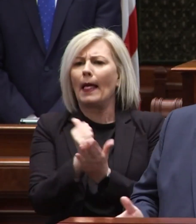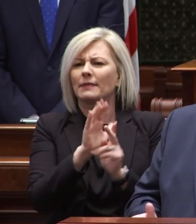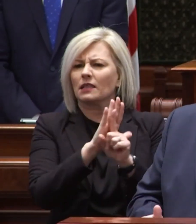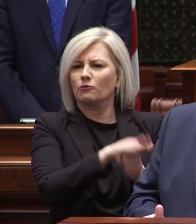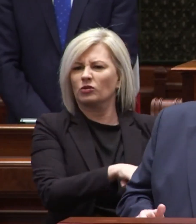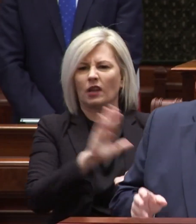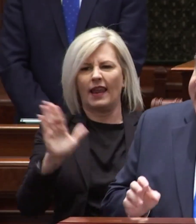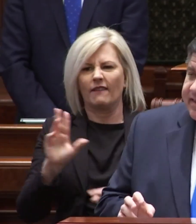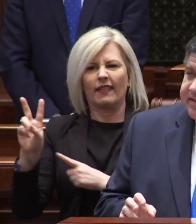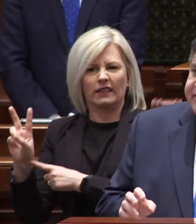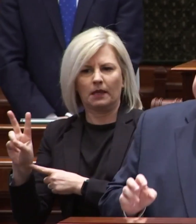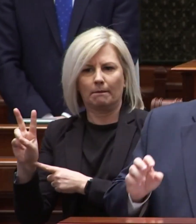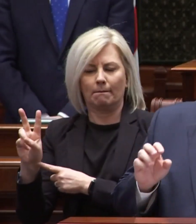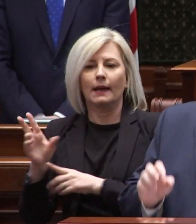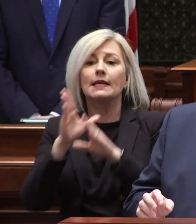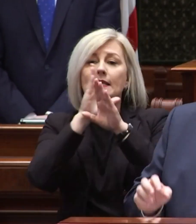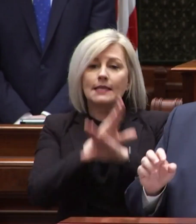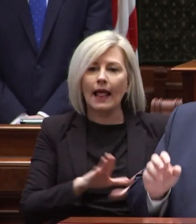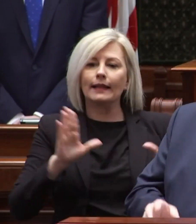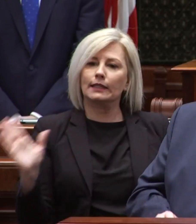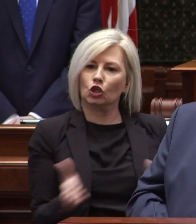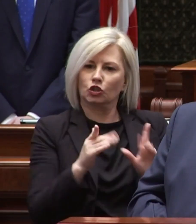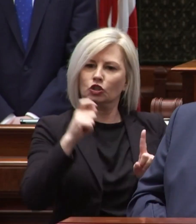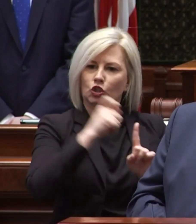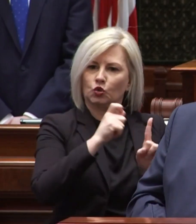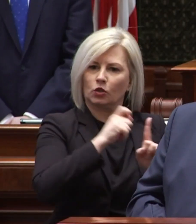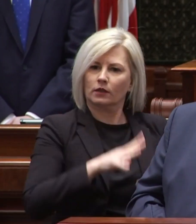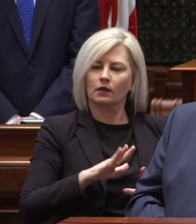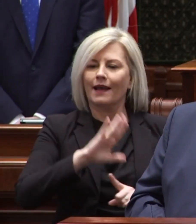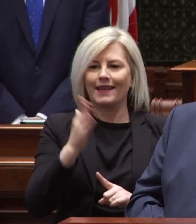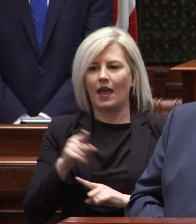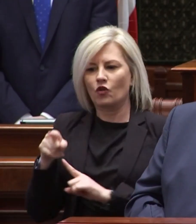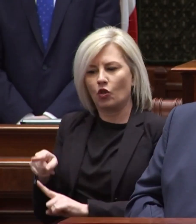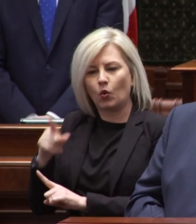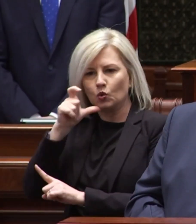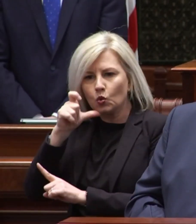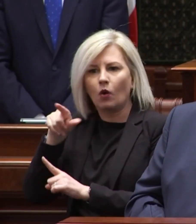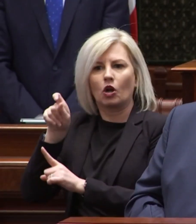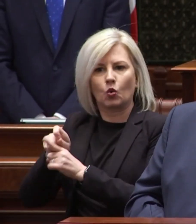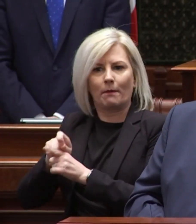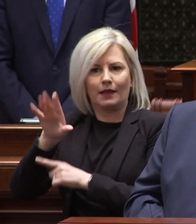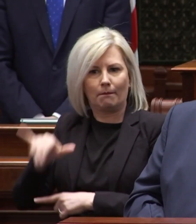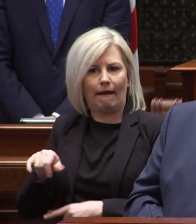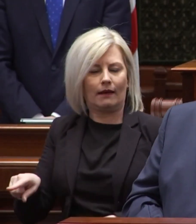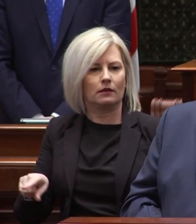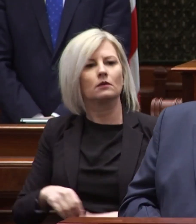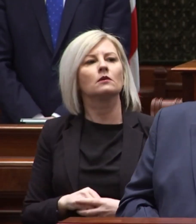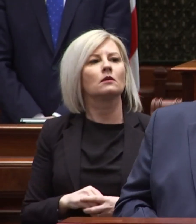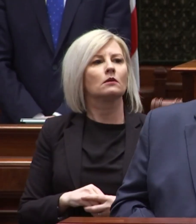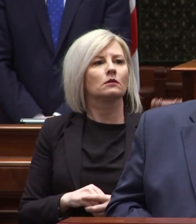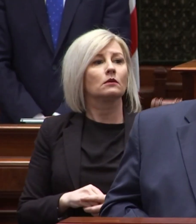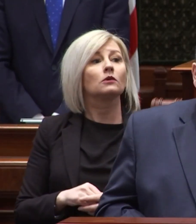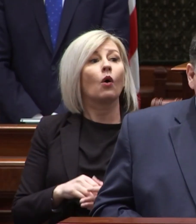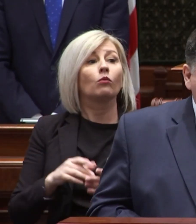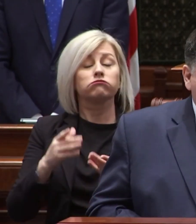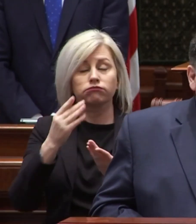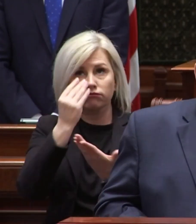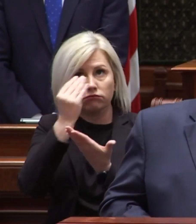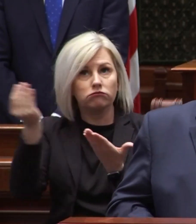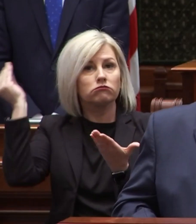never the victim silence encourages the tormentor never the tormented with that in mind